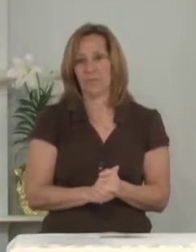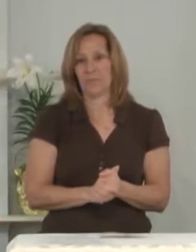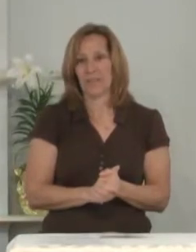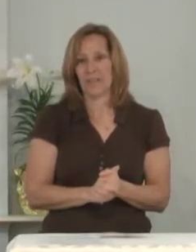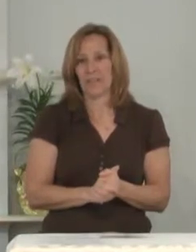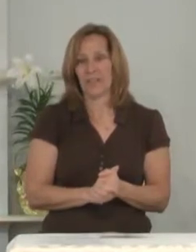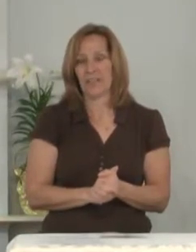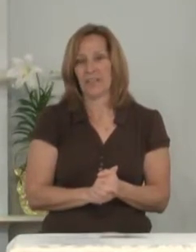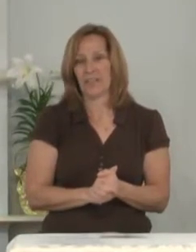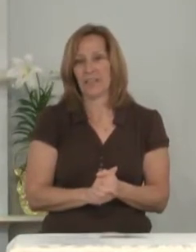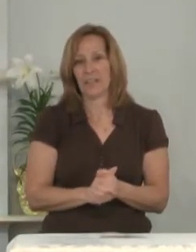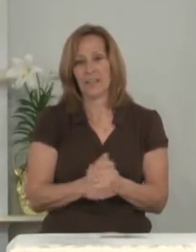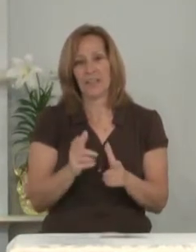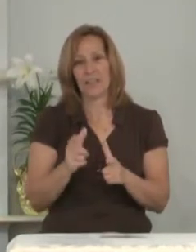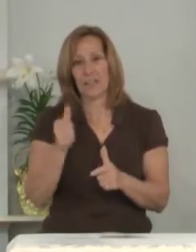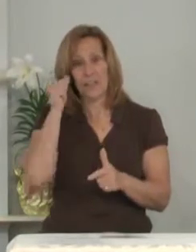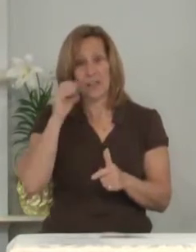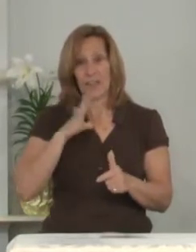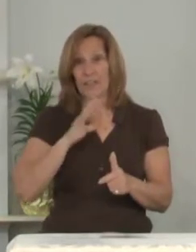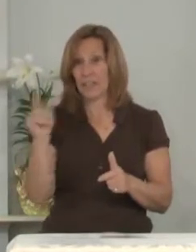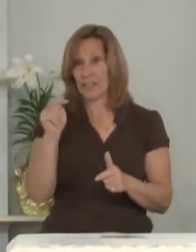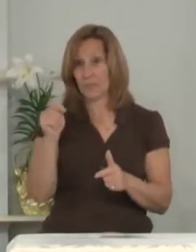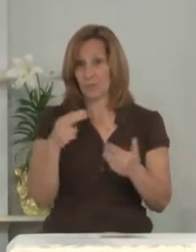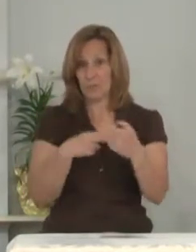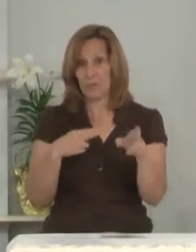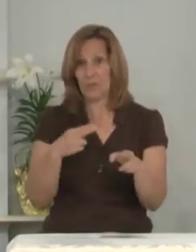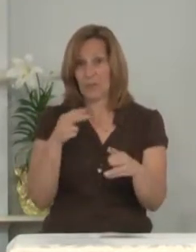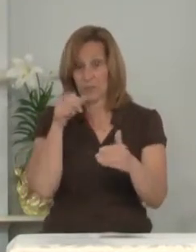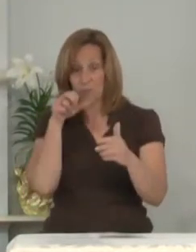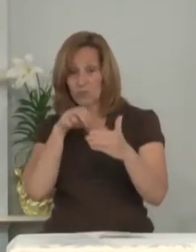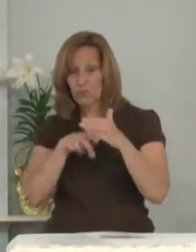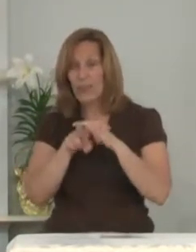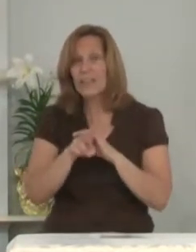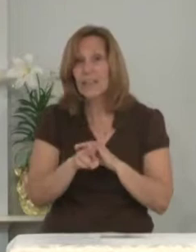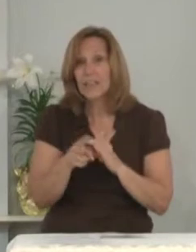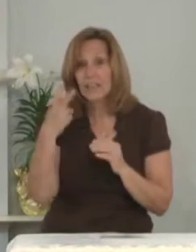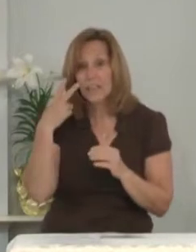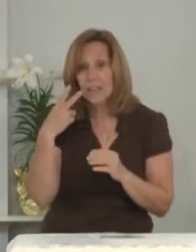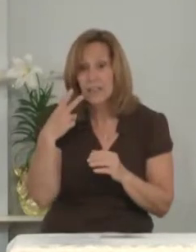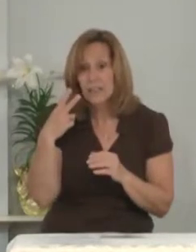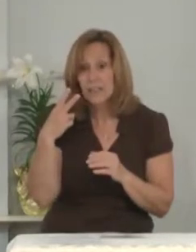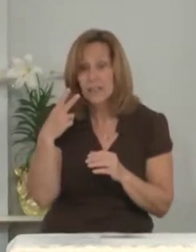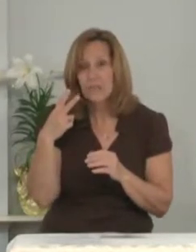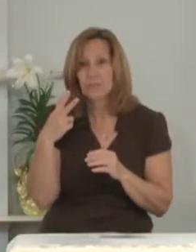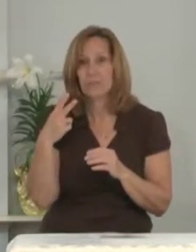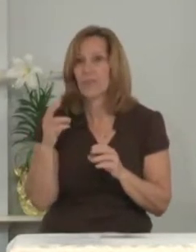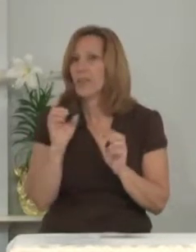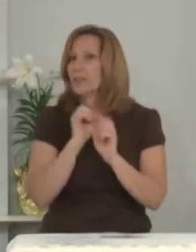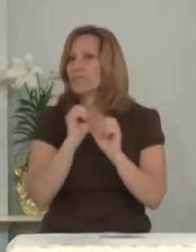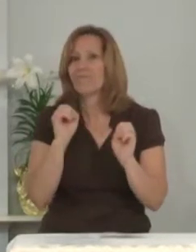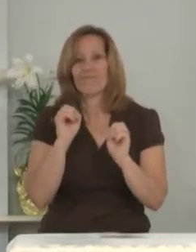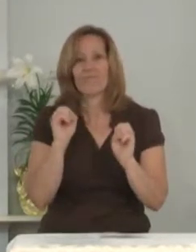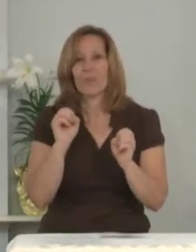he ran into the ladies' room and no Jesus.